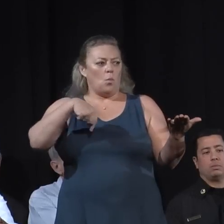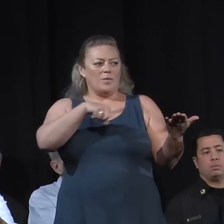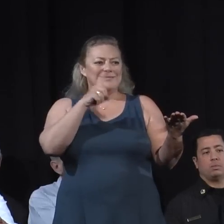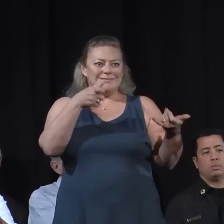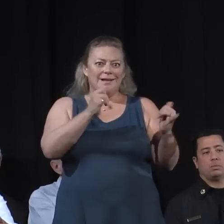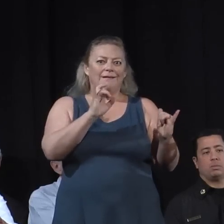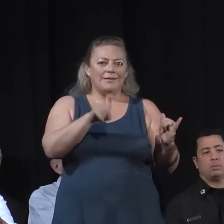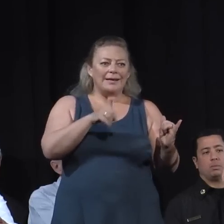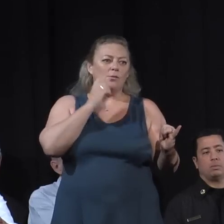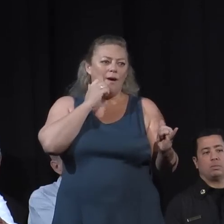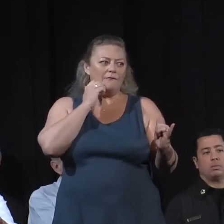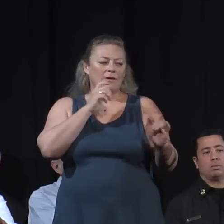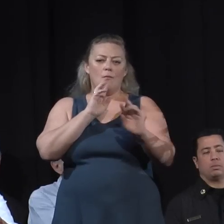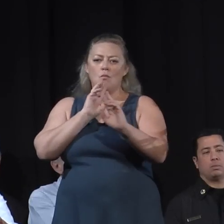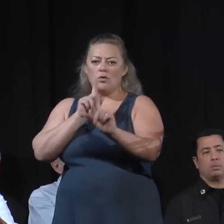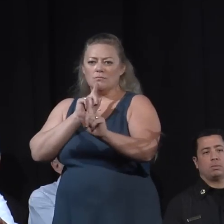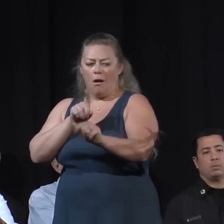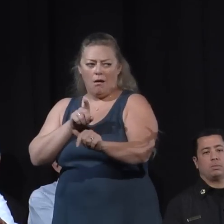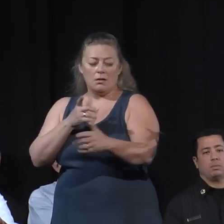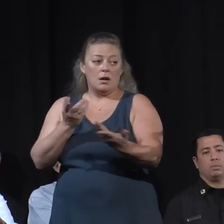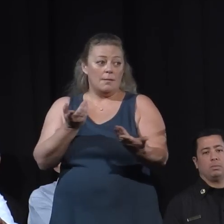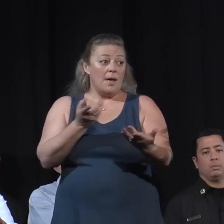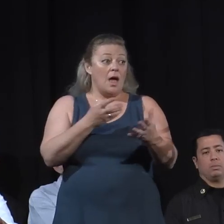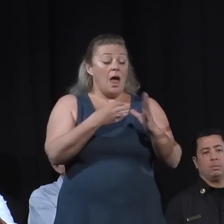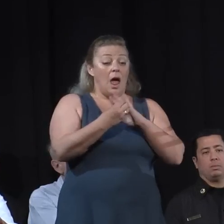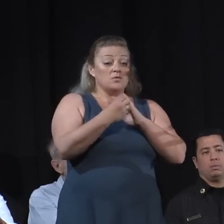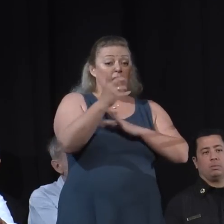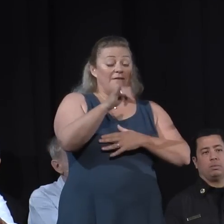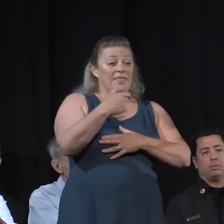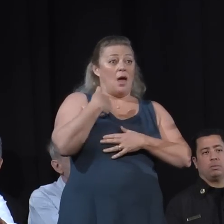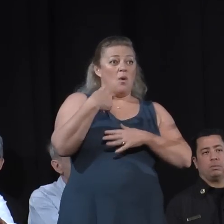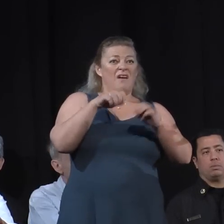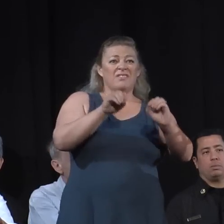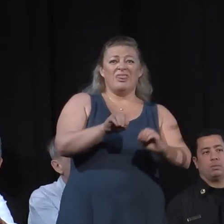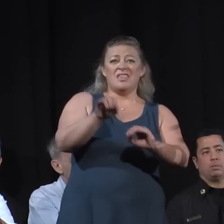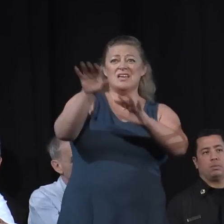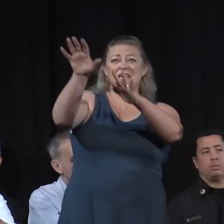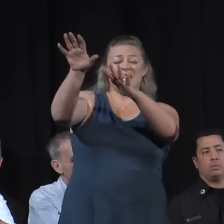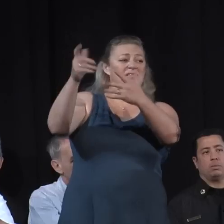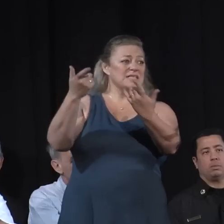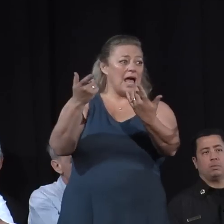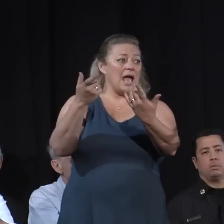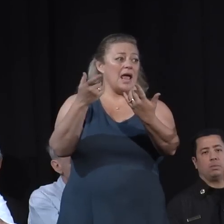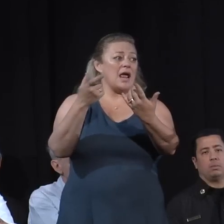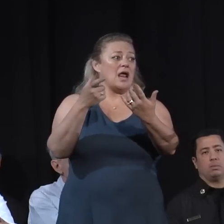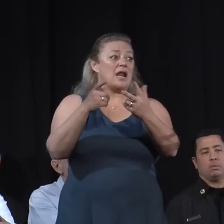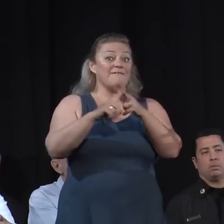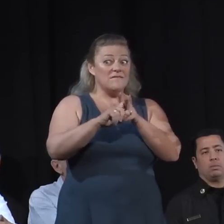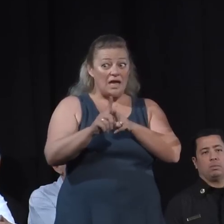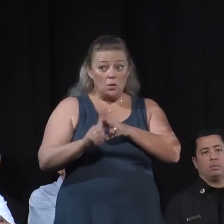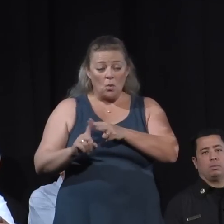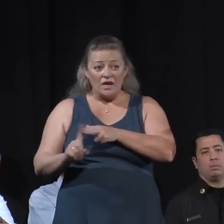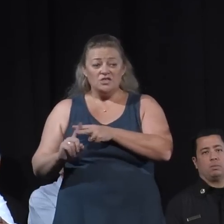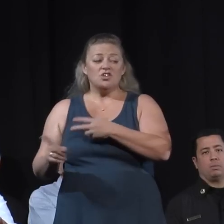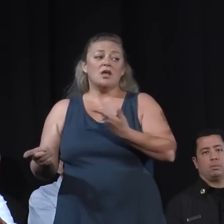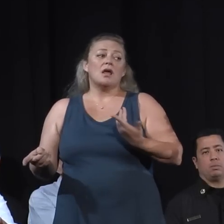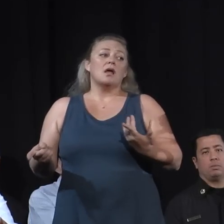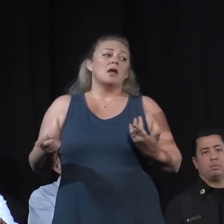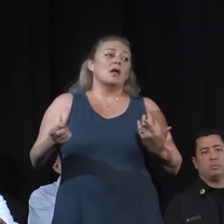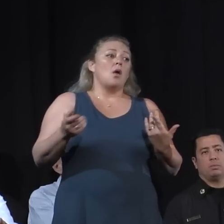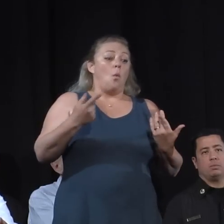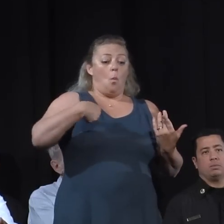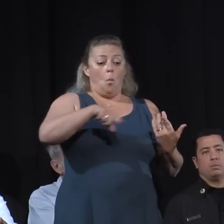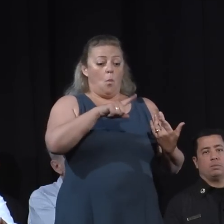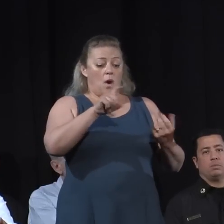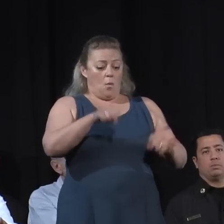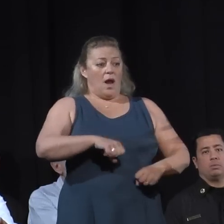addition, we have officers assigned to the focus areas of the hillsides, especially those under mandatory evacuation. We're able to set up the hard closures of road